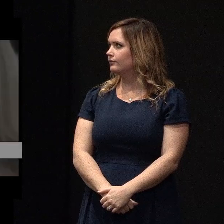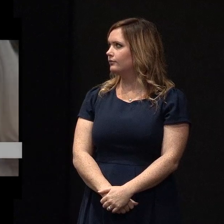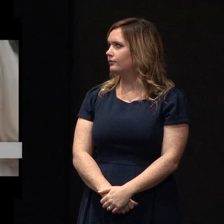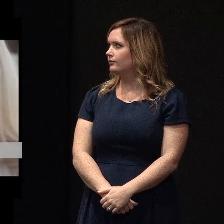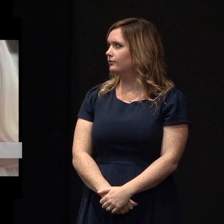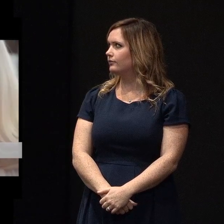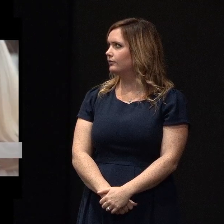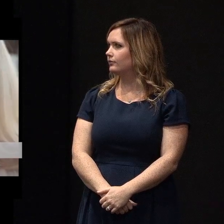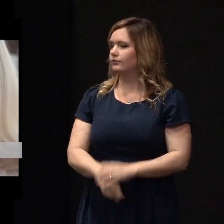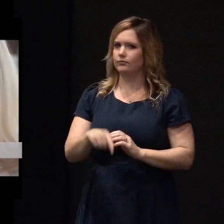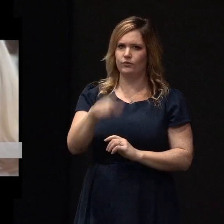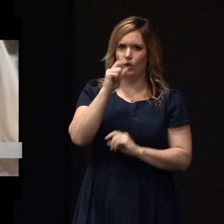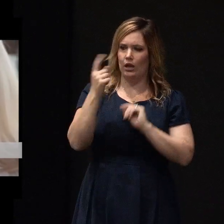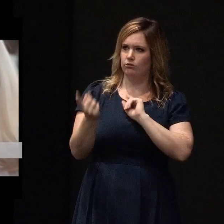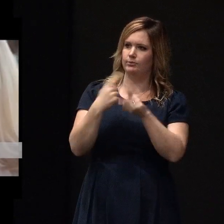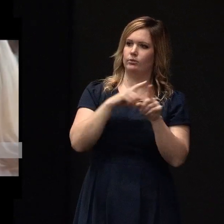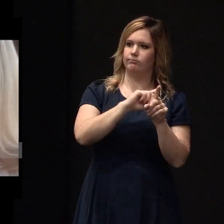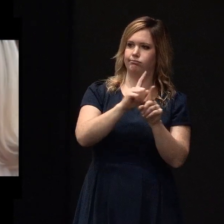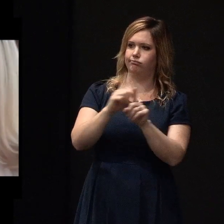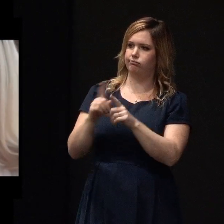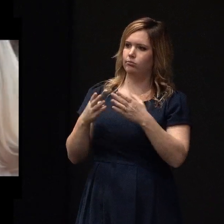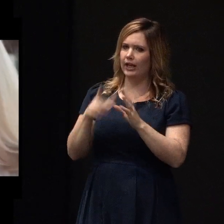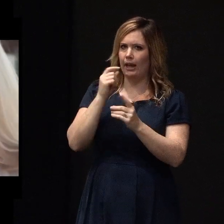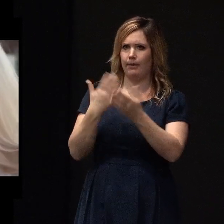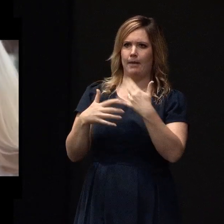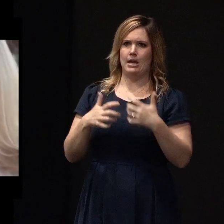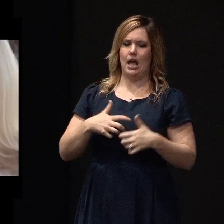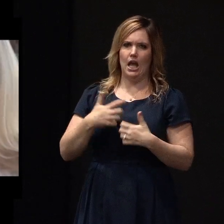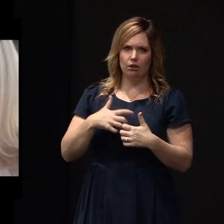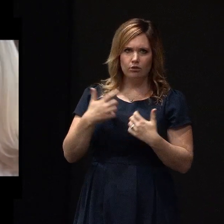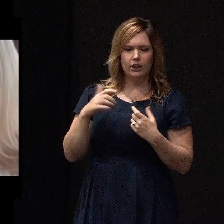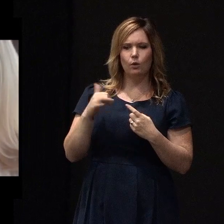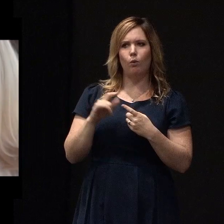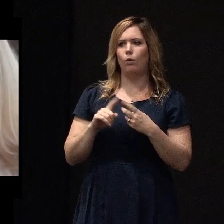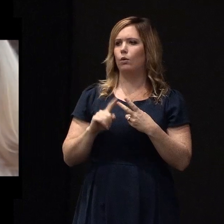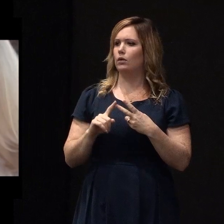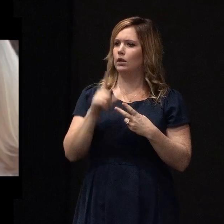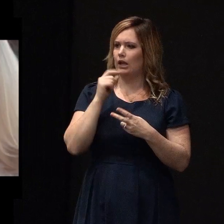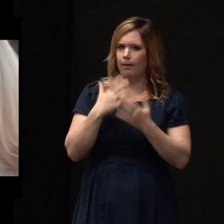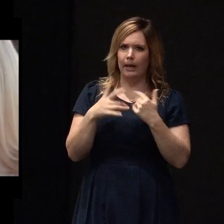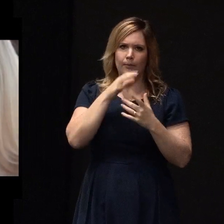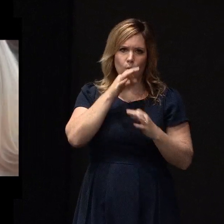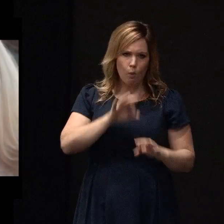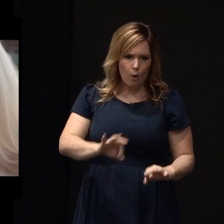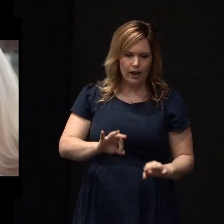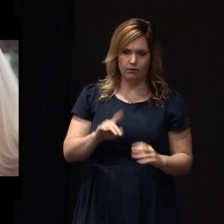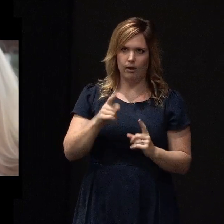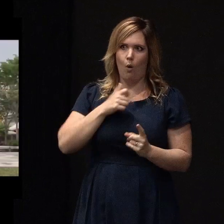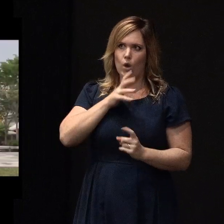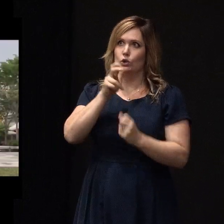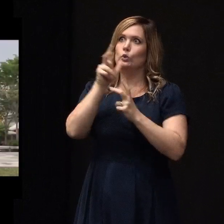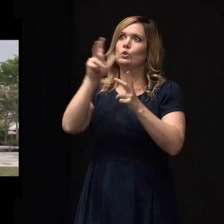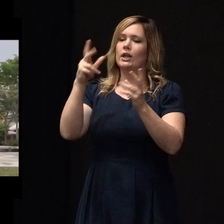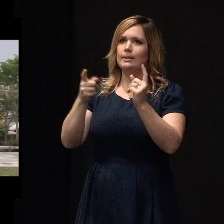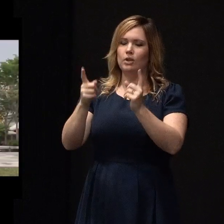You can respond in so many different ways. You can get angry or you can just become really quiet even though you want to scream at